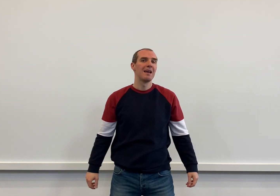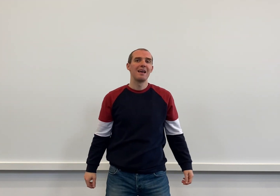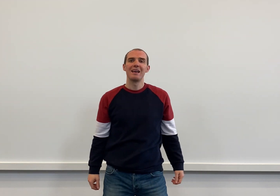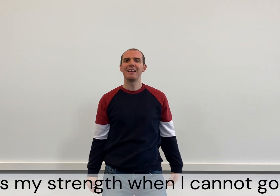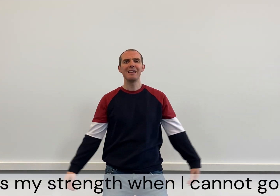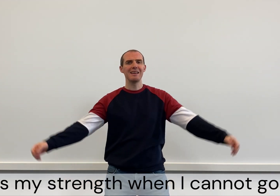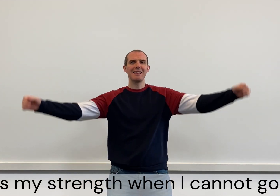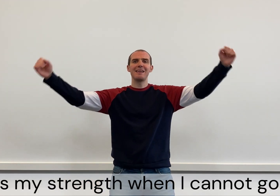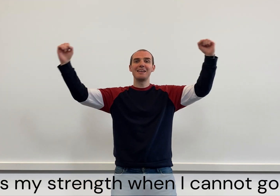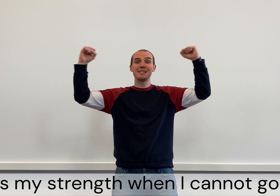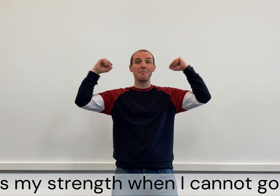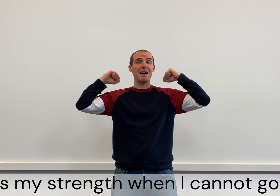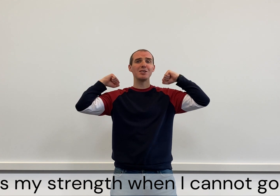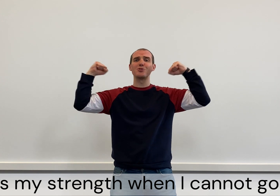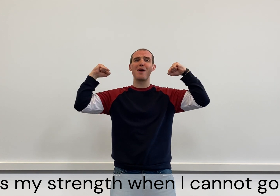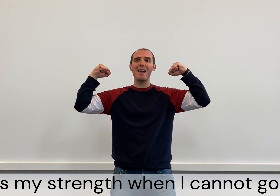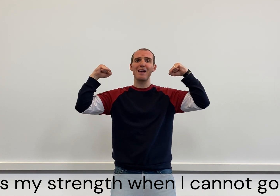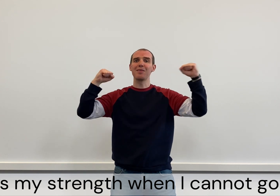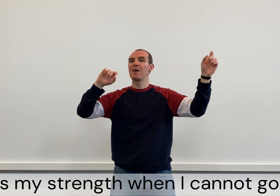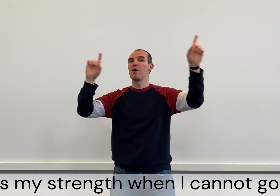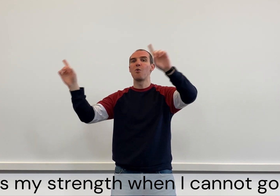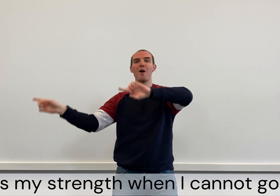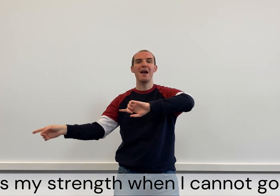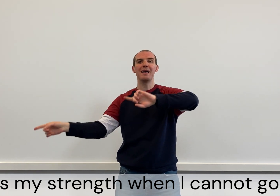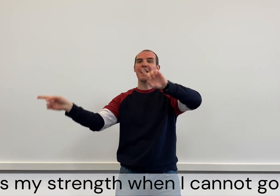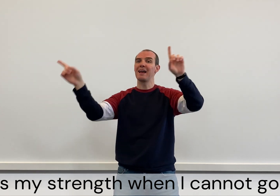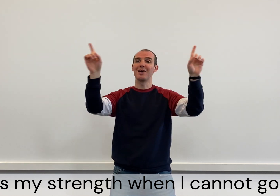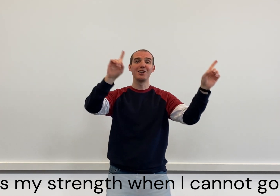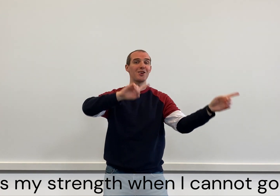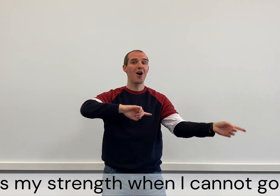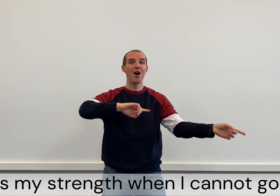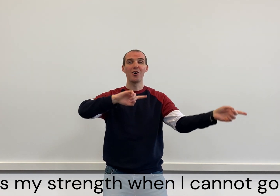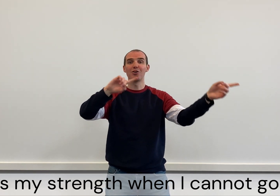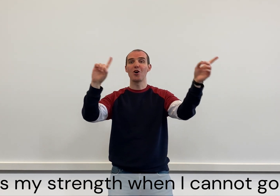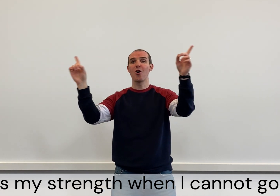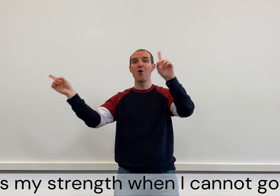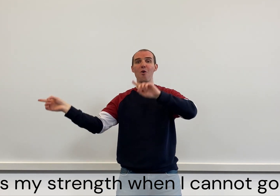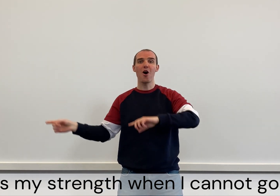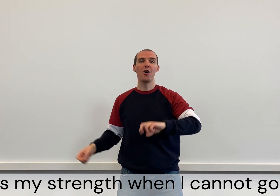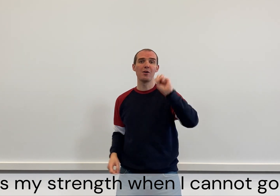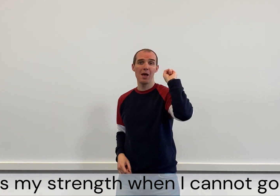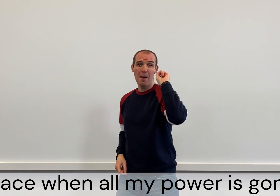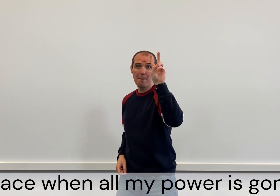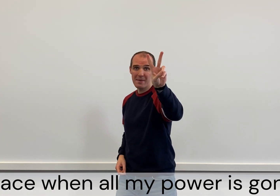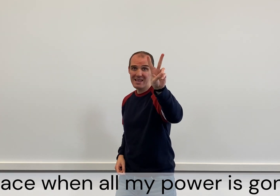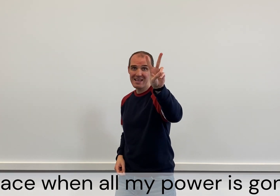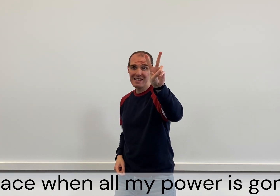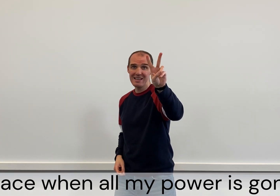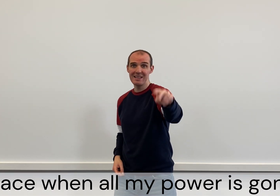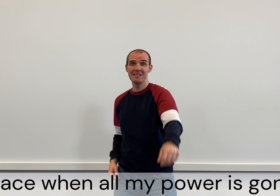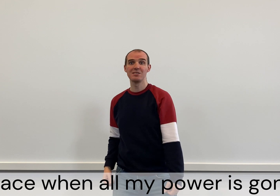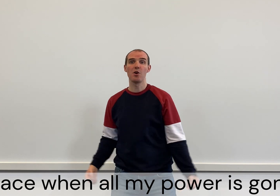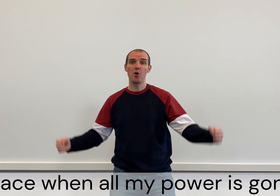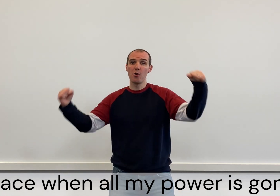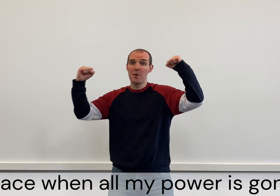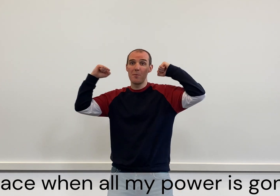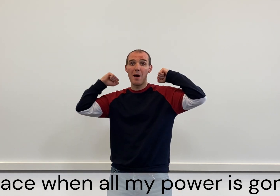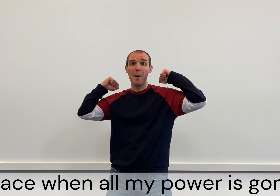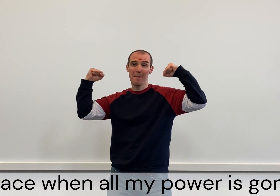He is my strength when I cannot go on. Peace when all my